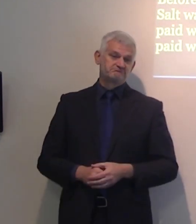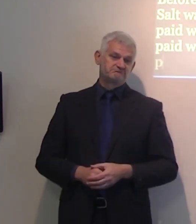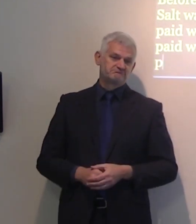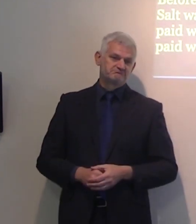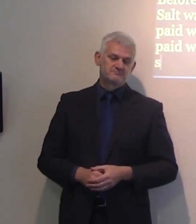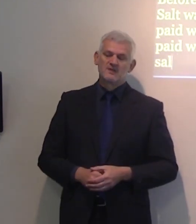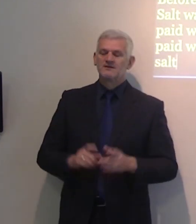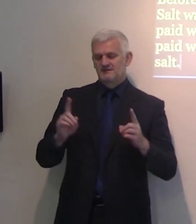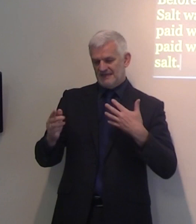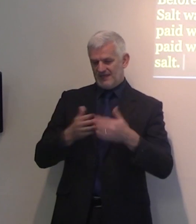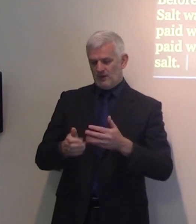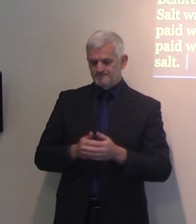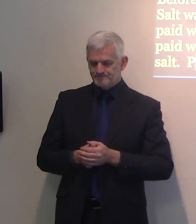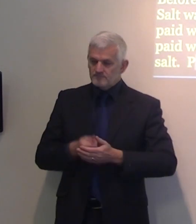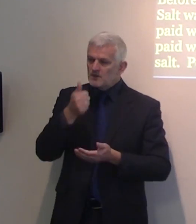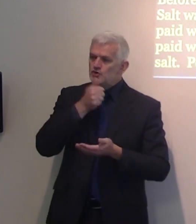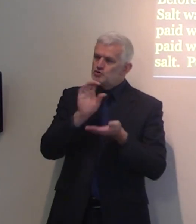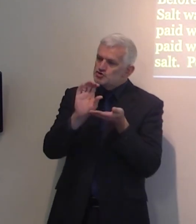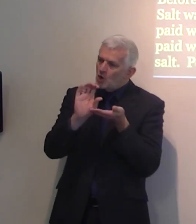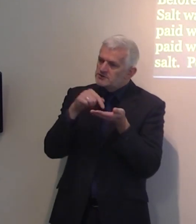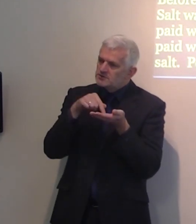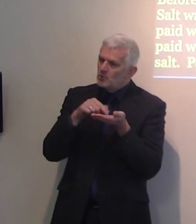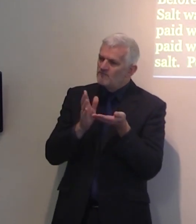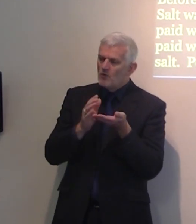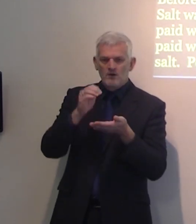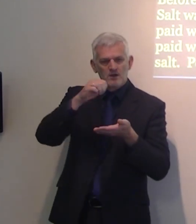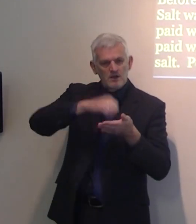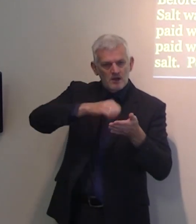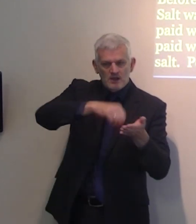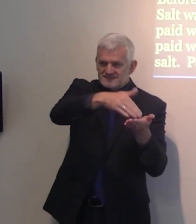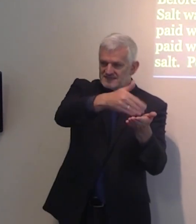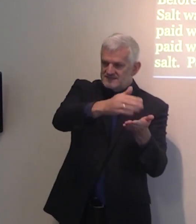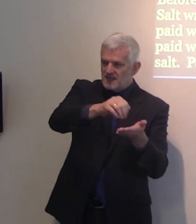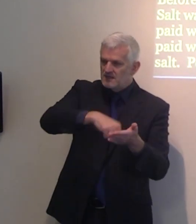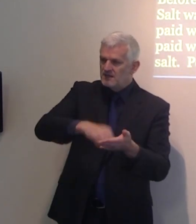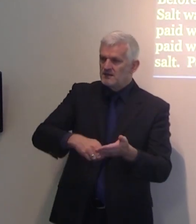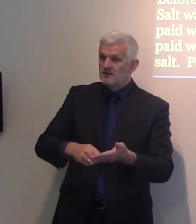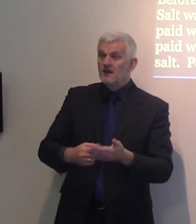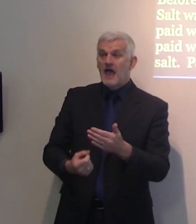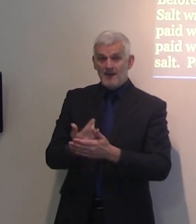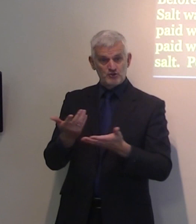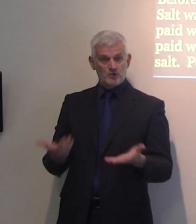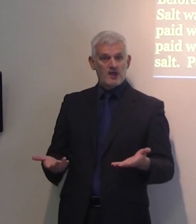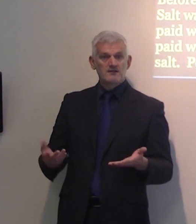happening. And still nowadays in landlocked nations, there are common